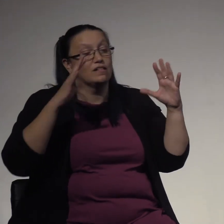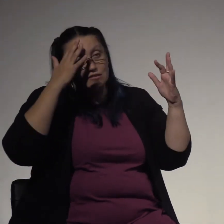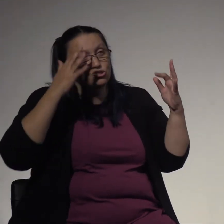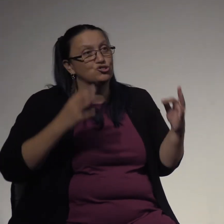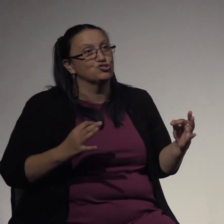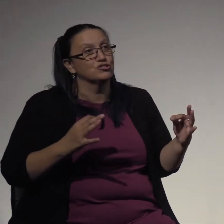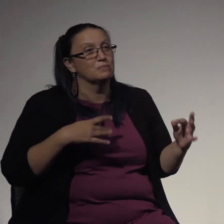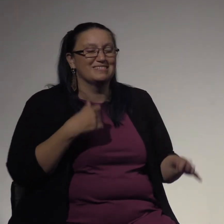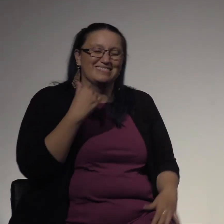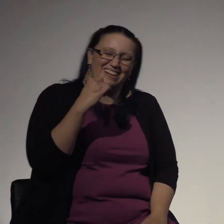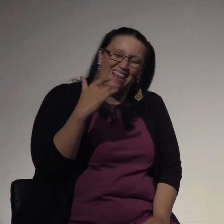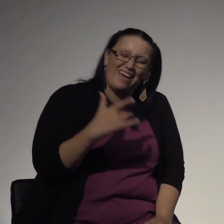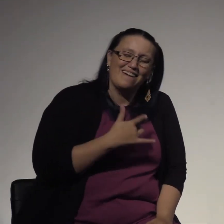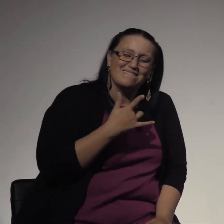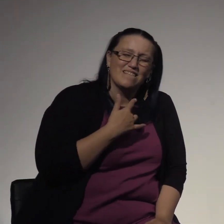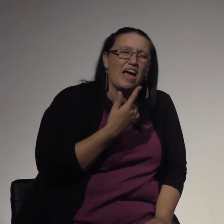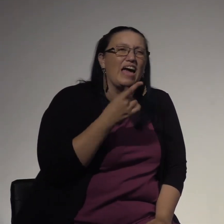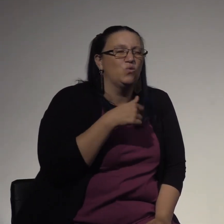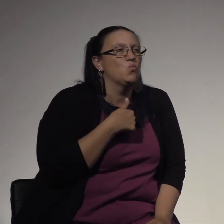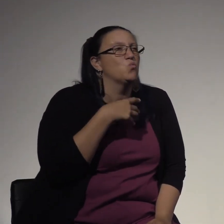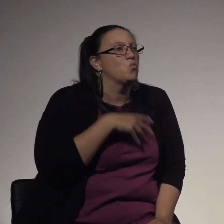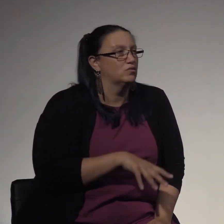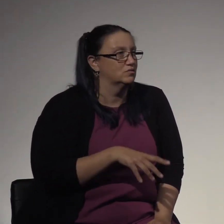She was alive and she wanted to be.